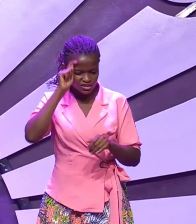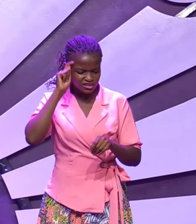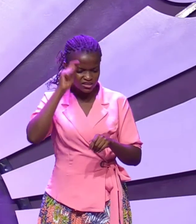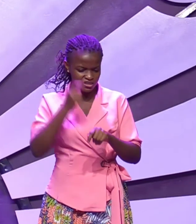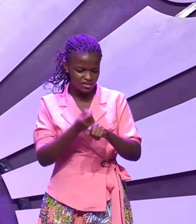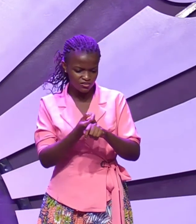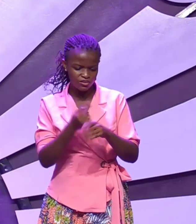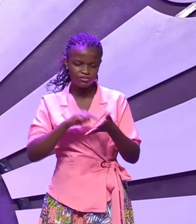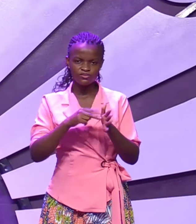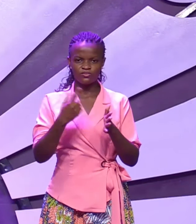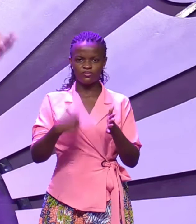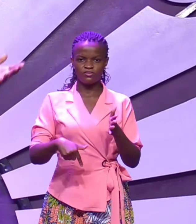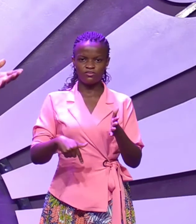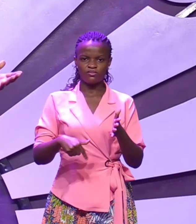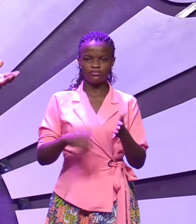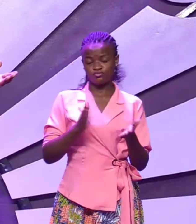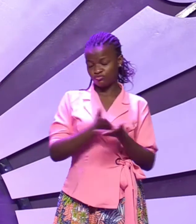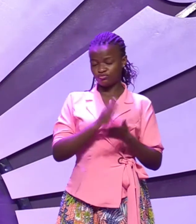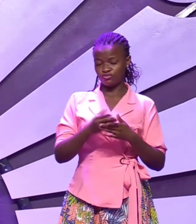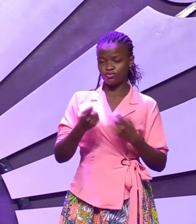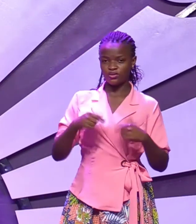to be honest we think we don't know